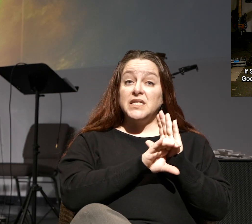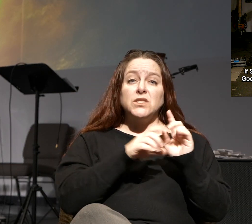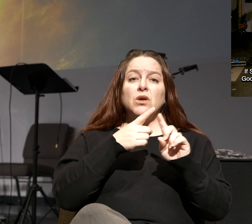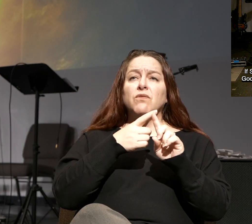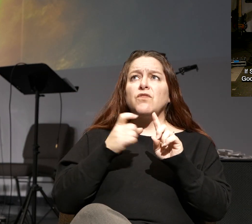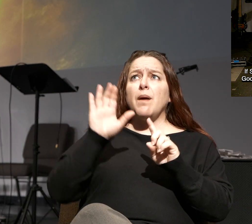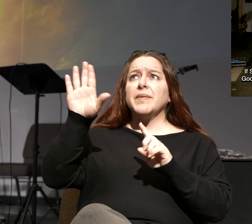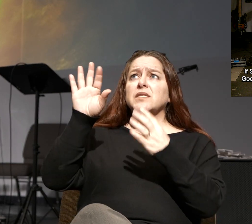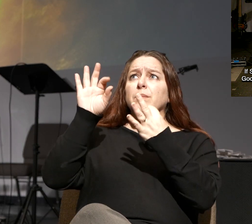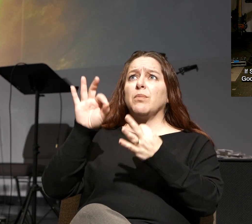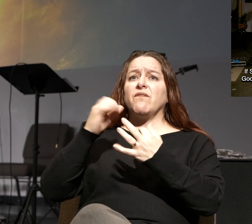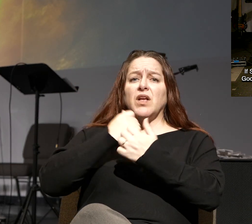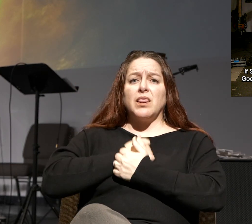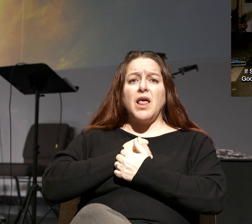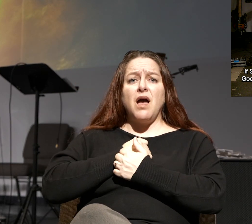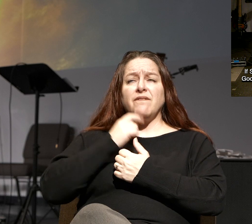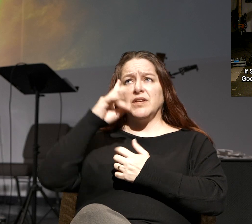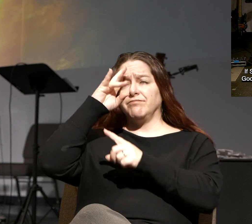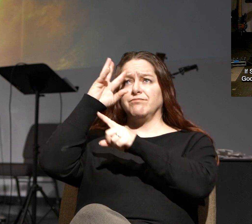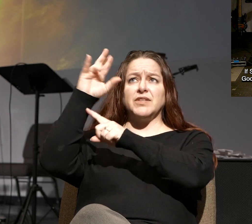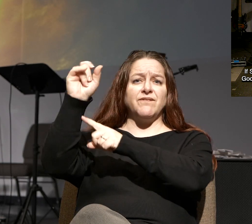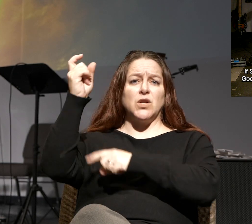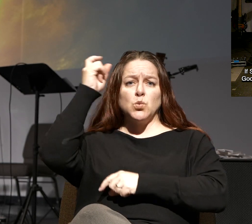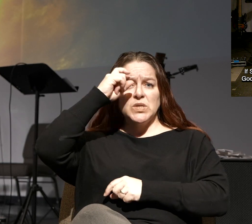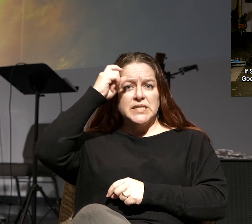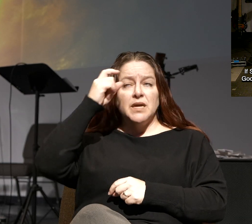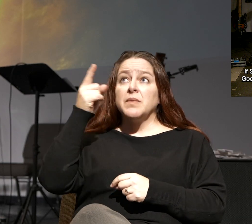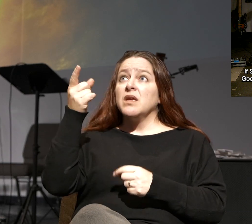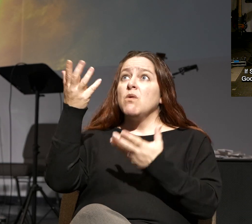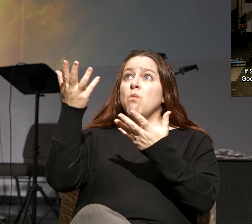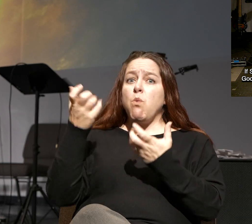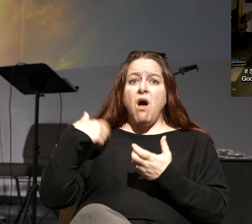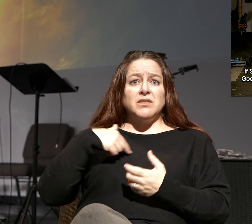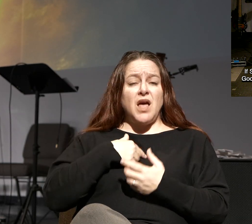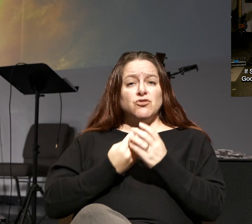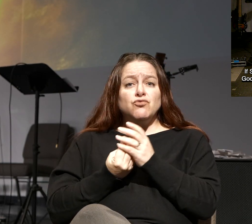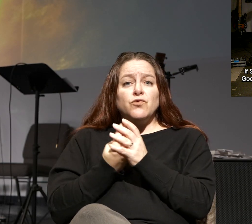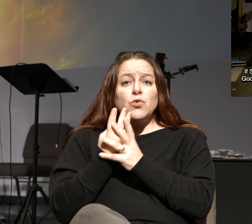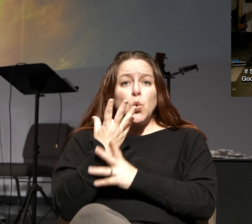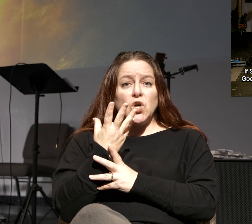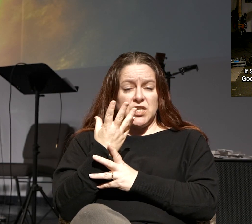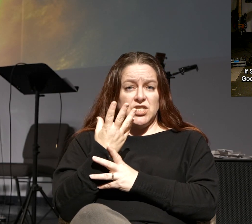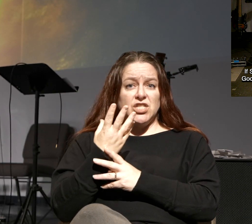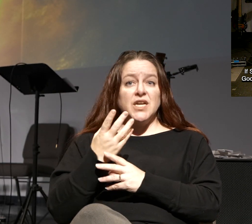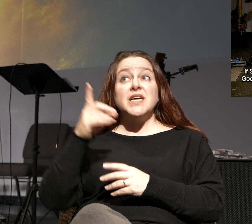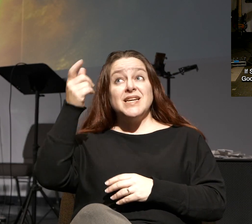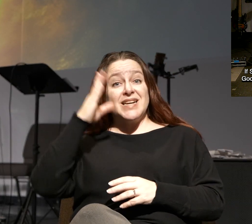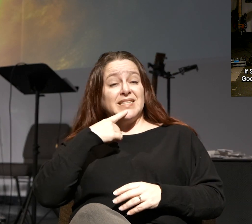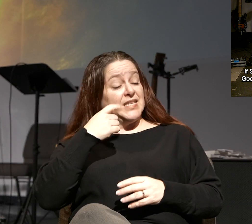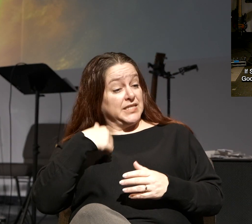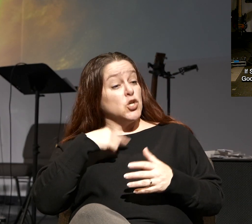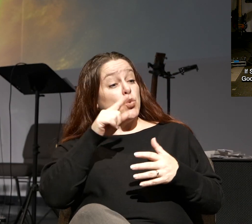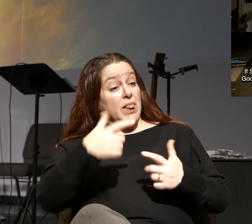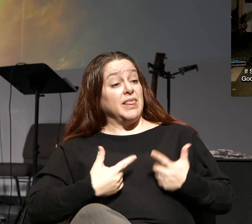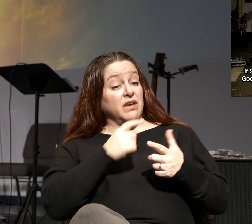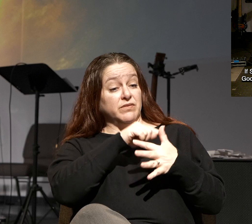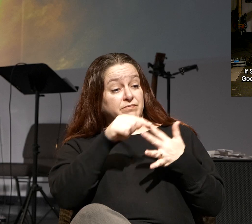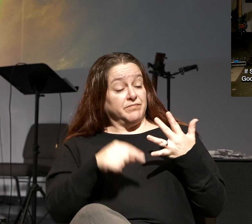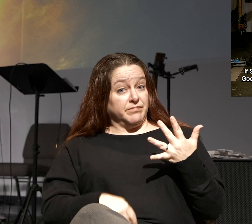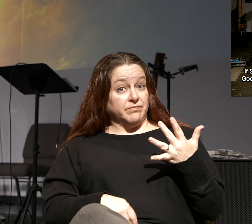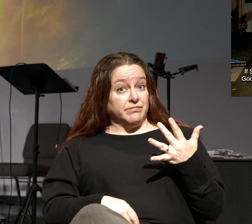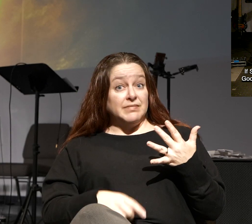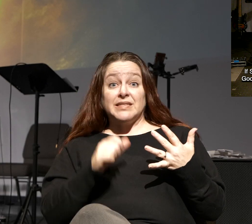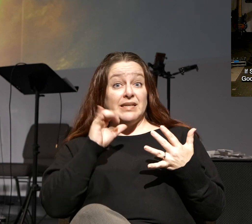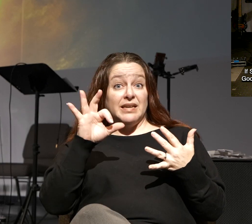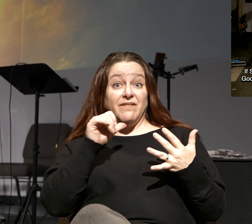out of his perfect love and infinite wisdom. He wants us to flourish. He's saying, this is how I want you to live. You live outside of this, you're not going to